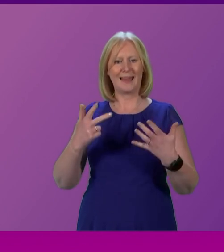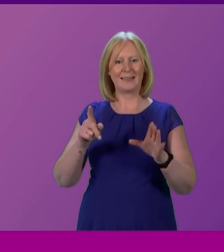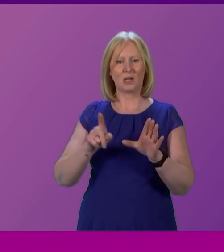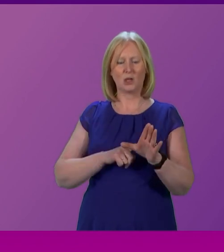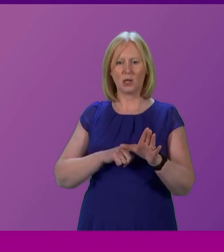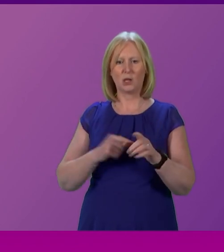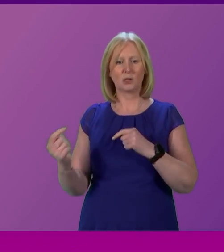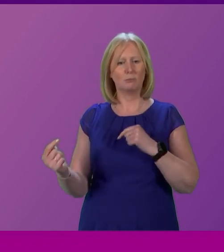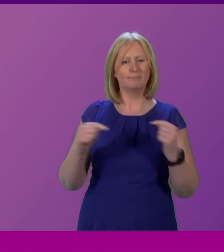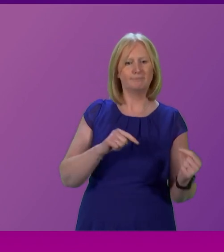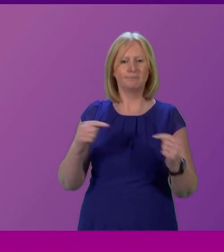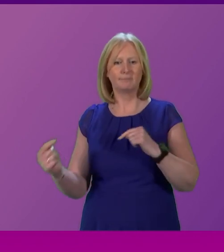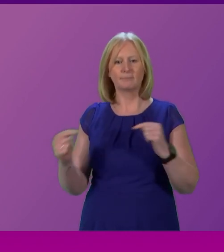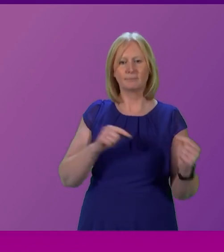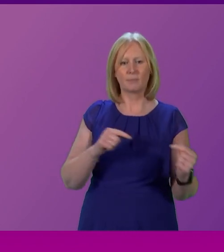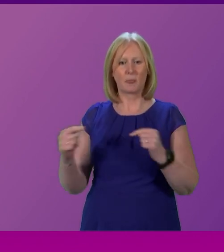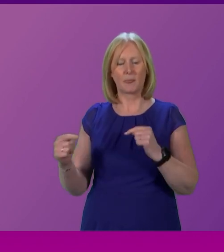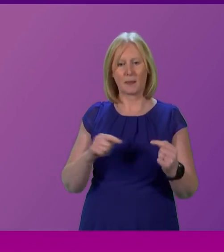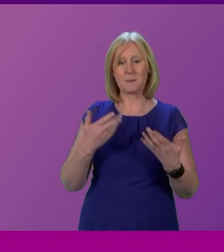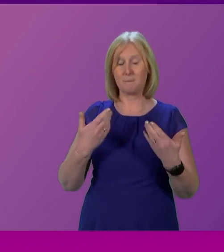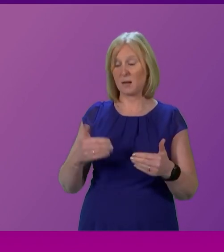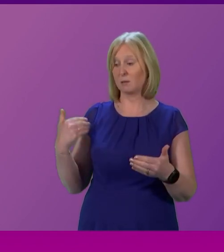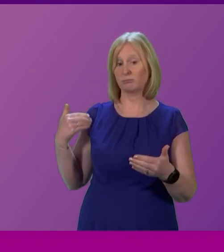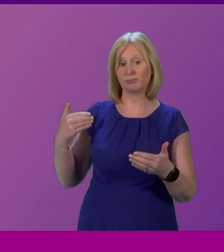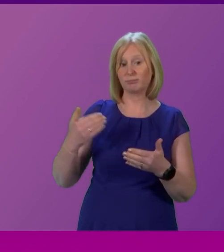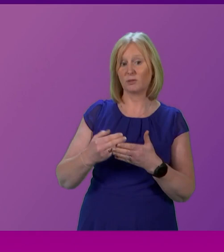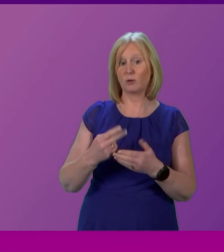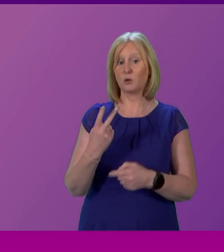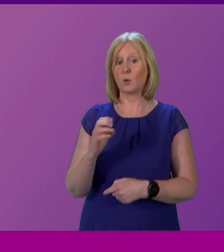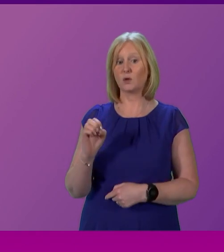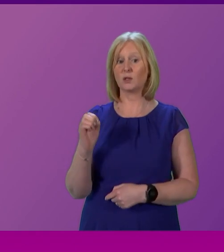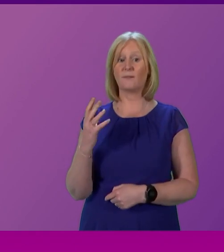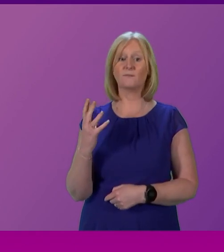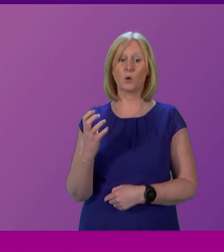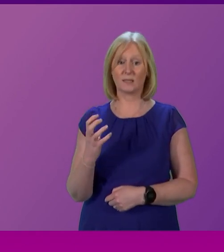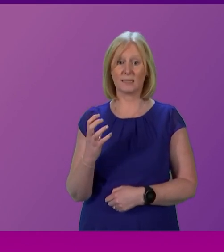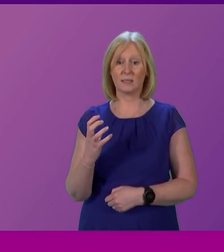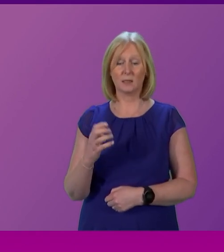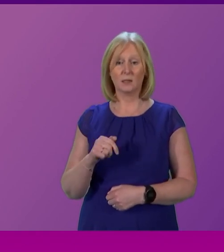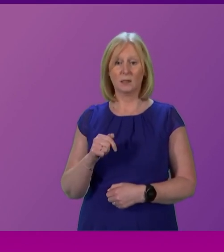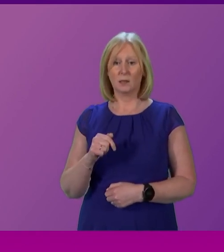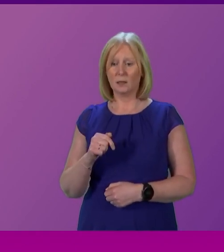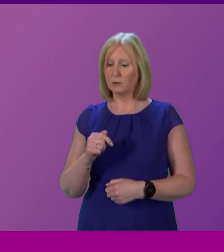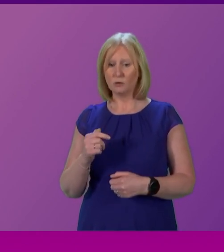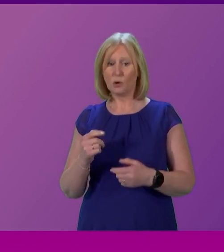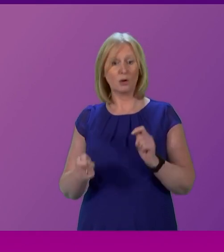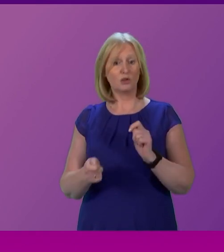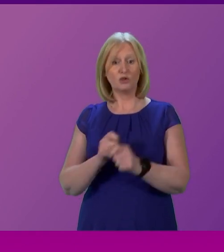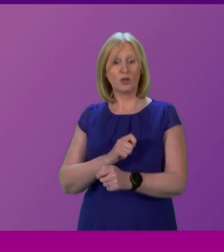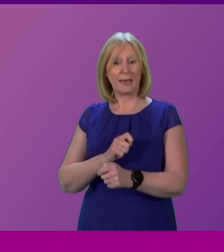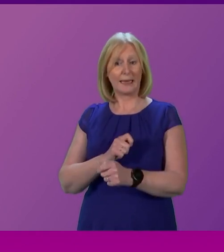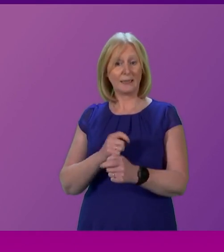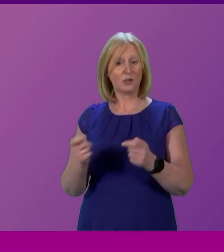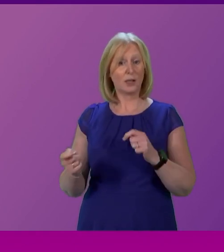insults across this chamber, which is largely what we have done since 2014, has not advanced the argument one iota or